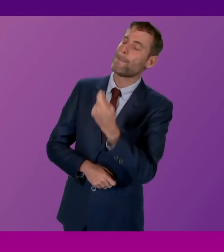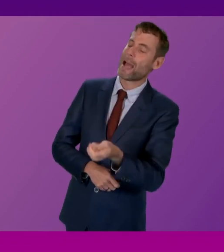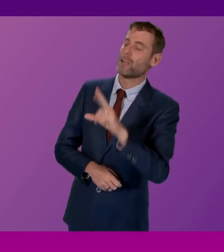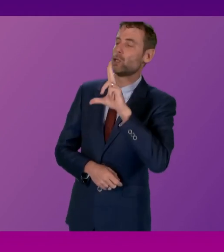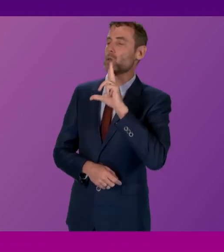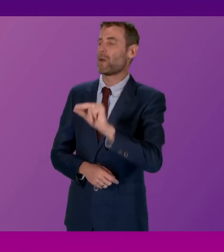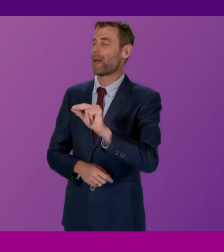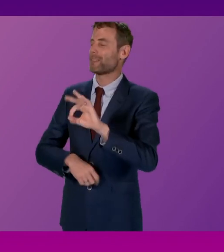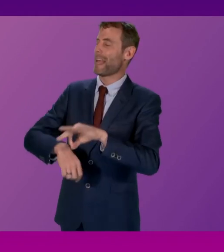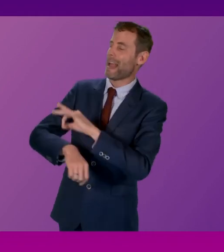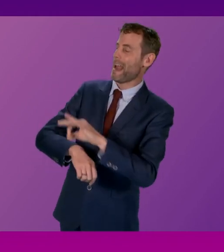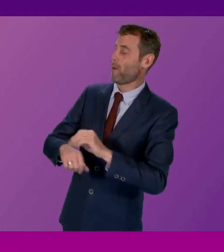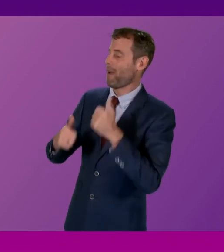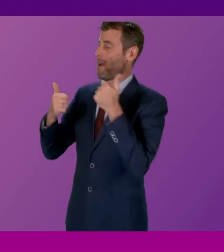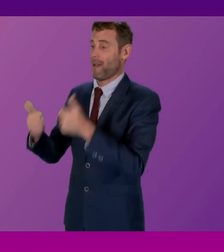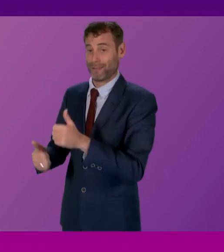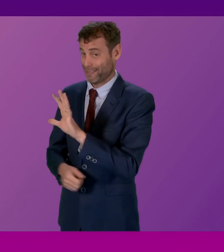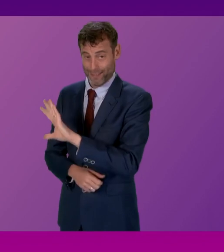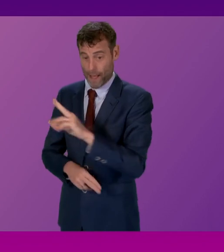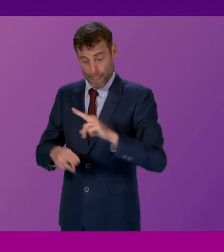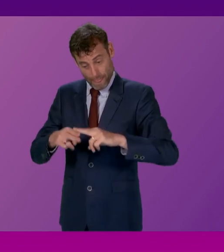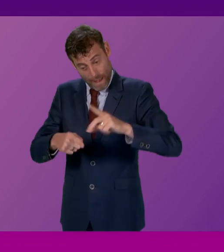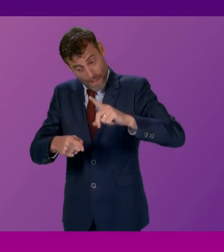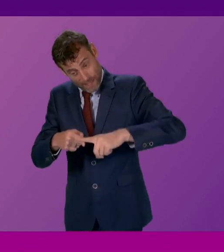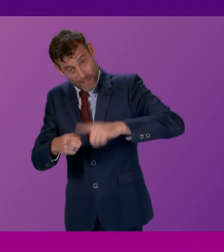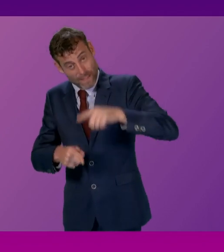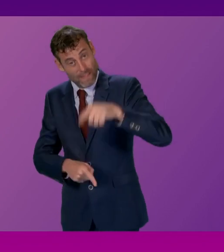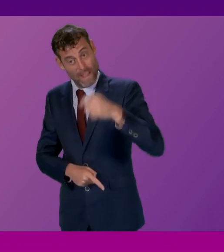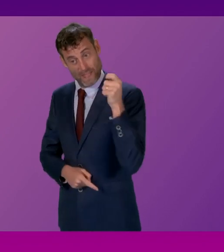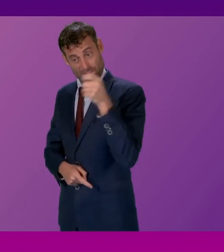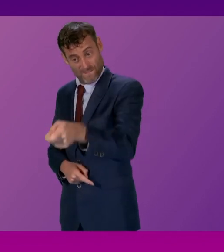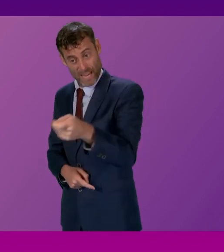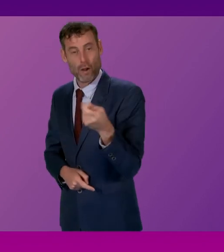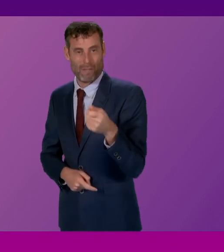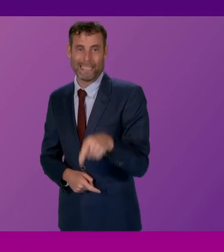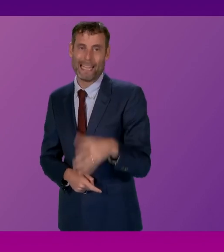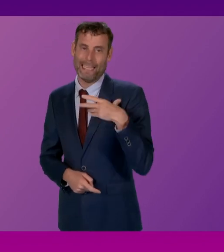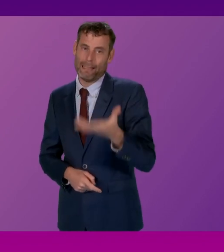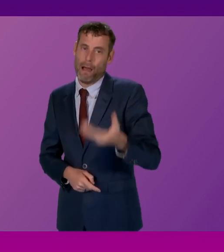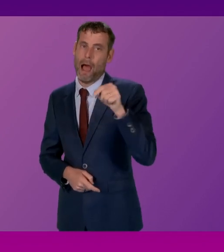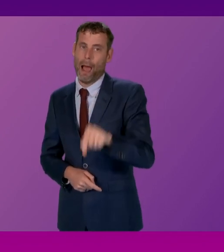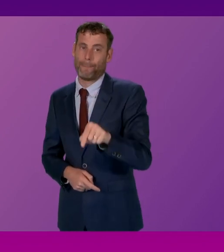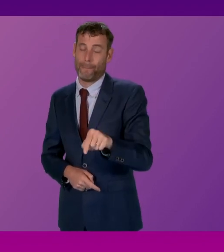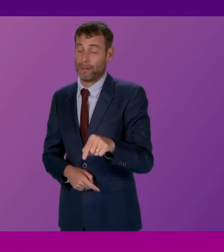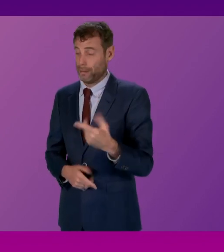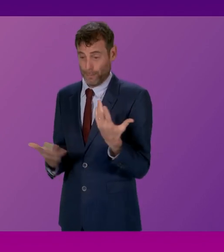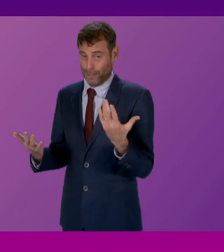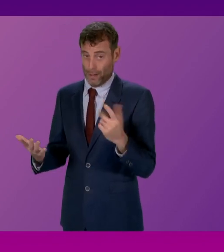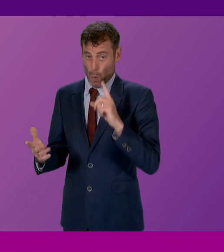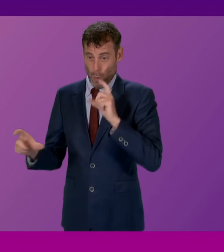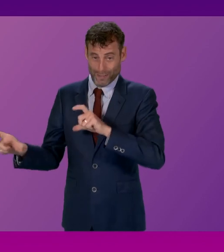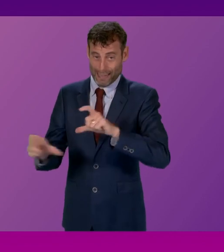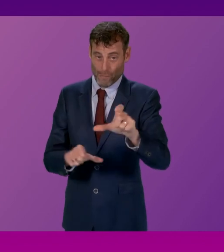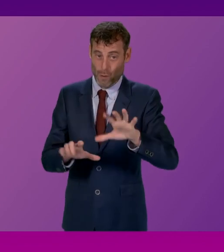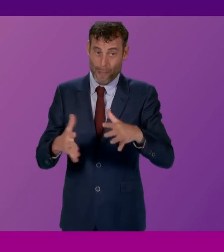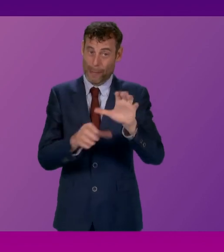He needs to increase the fee rates, or we're going to have a sector that's just not sustainable. He promised that in the leadership contest. Is he